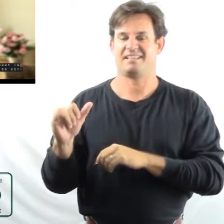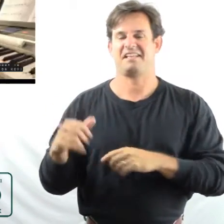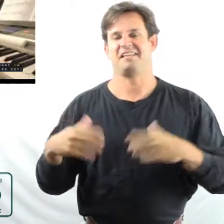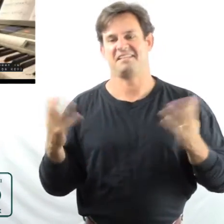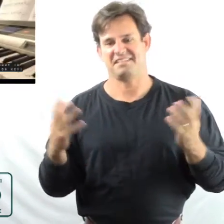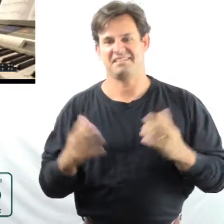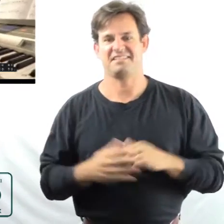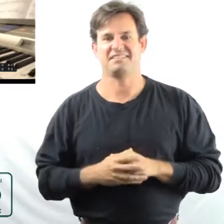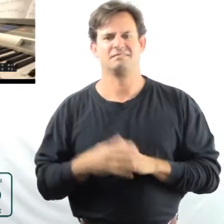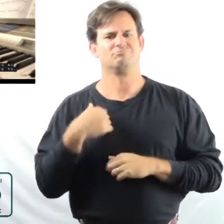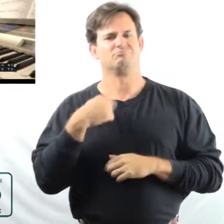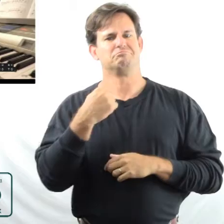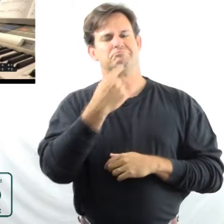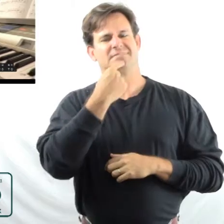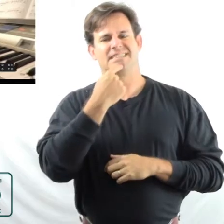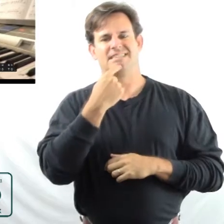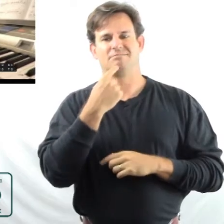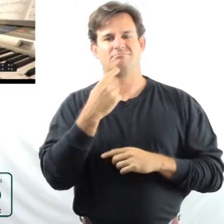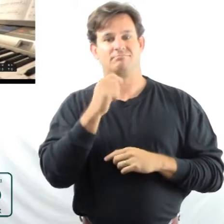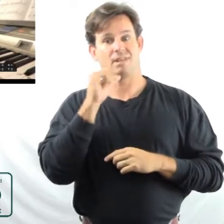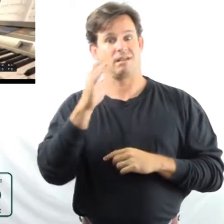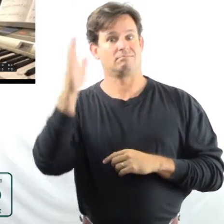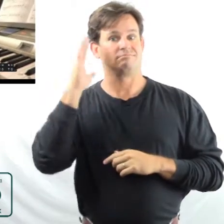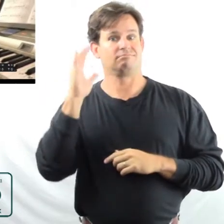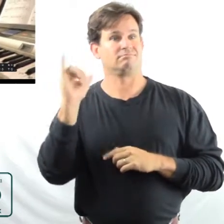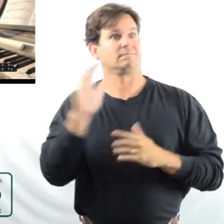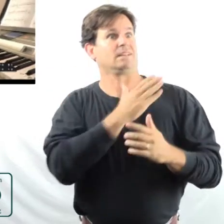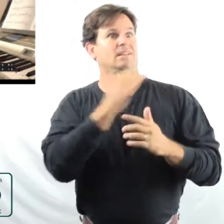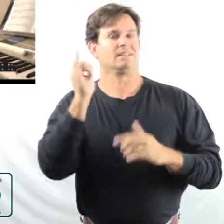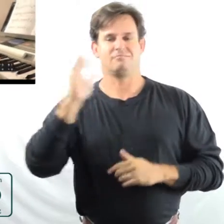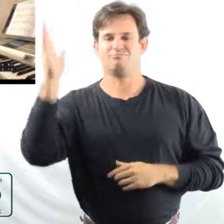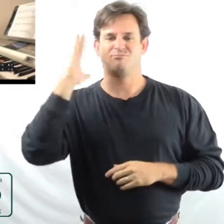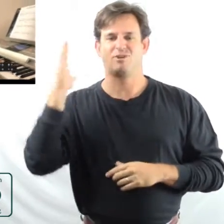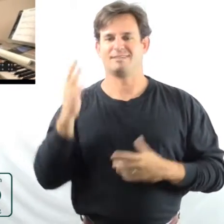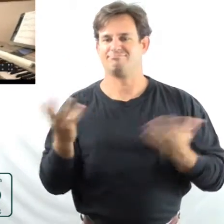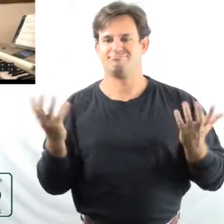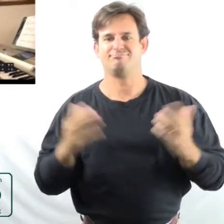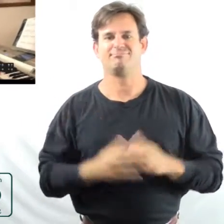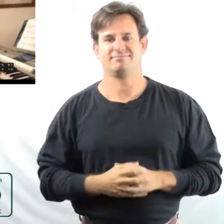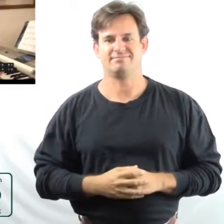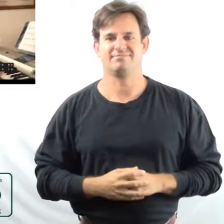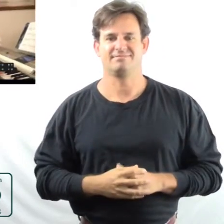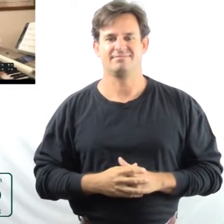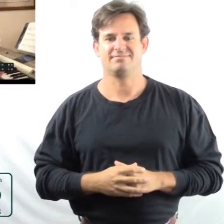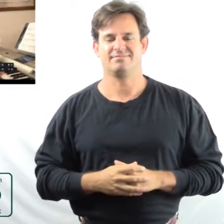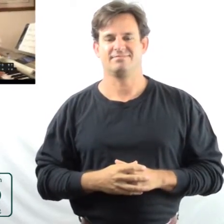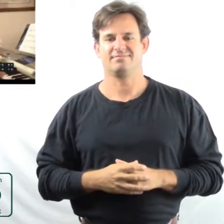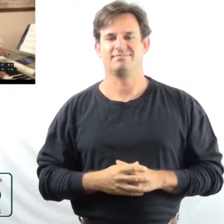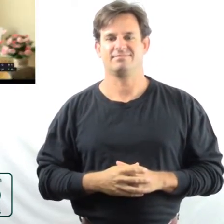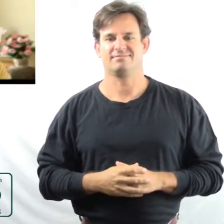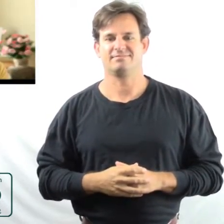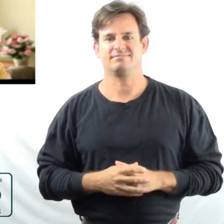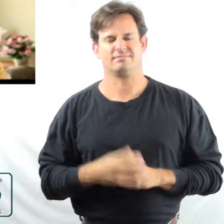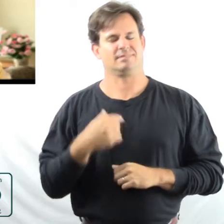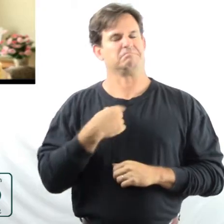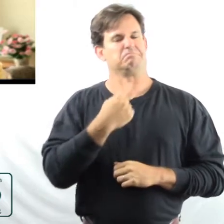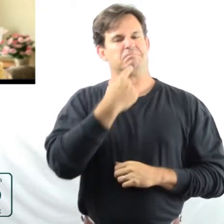I do miss it. And not to be able to sing like I used to, I miss that greatly.